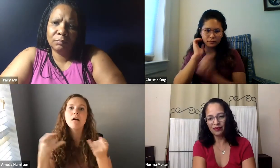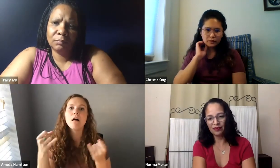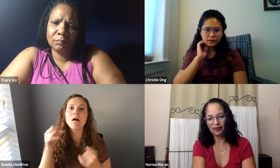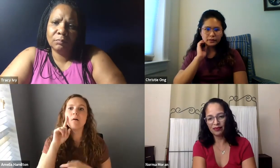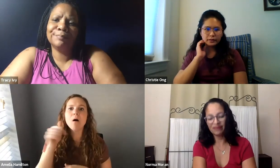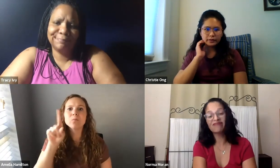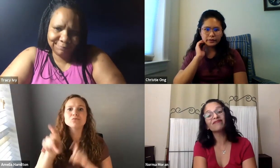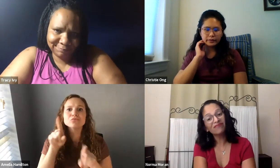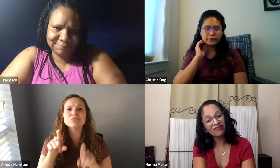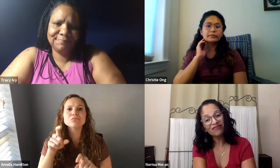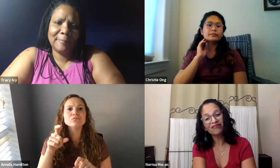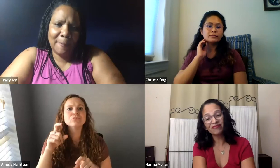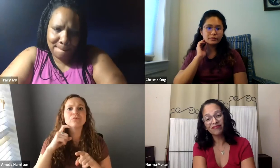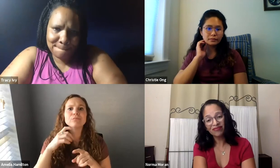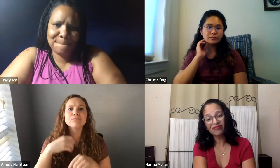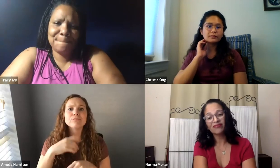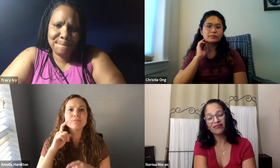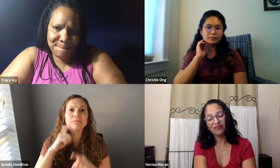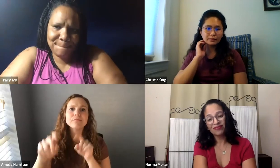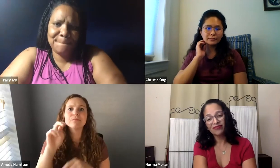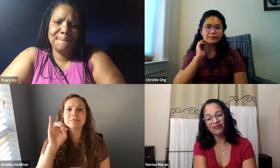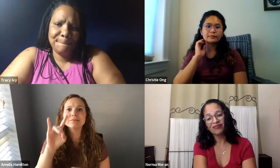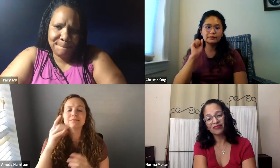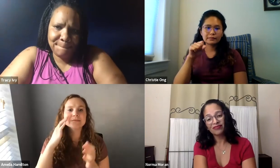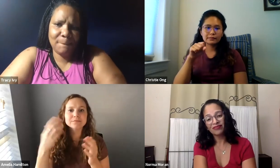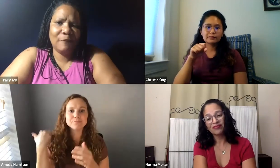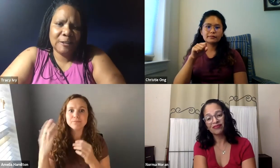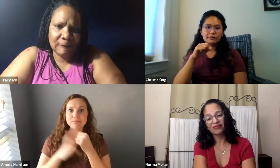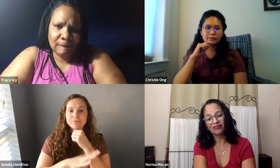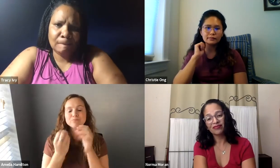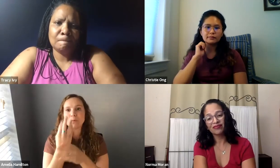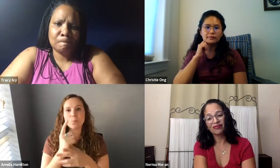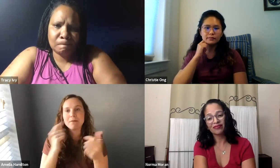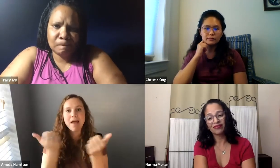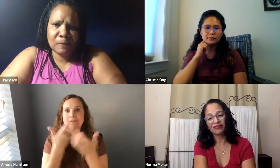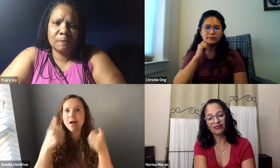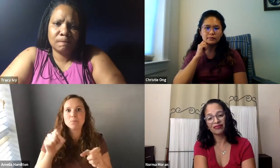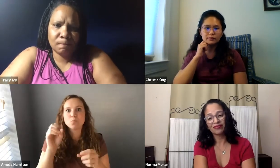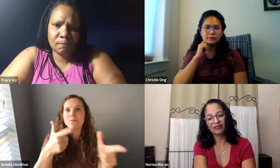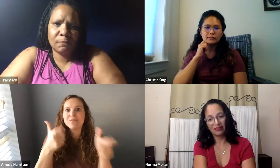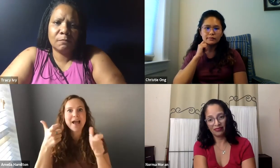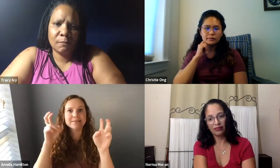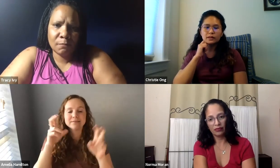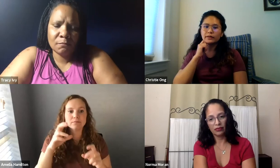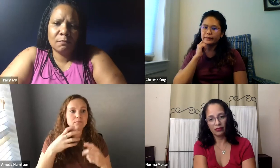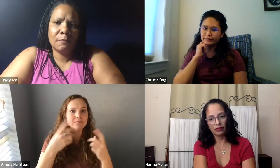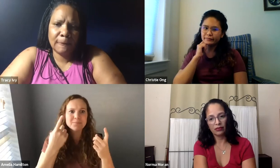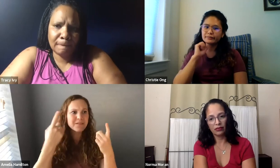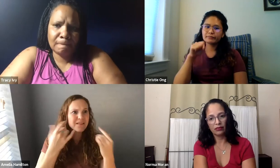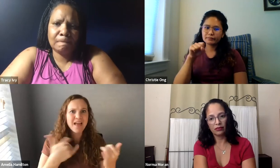some type of ASL hotline where we could ask questions of one another. You know, kind of like, you know, what happened in the fall, everything